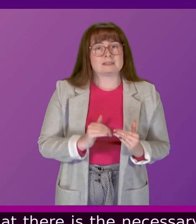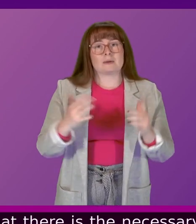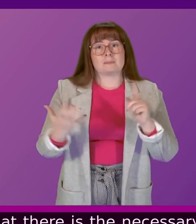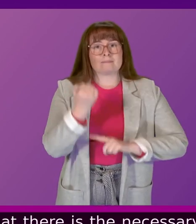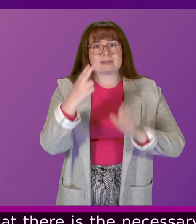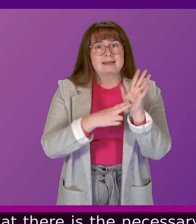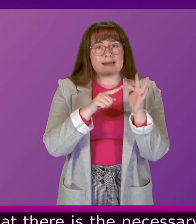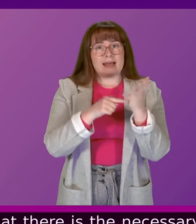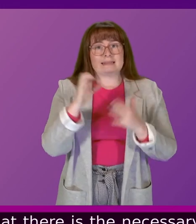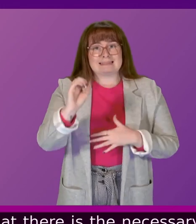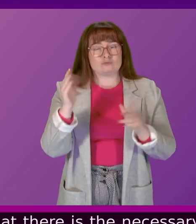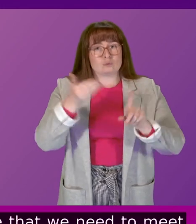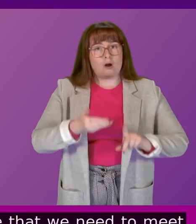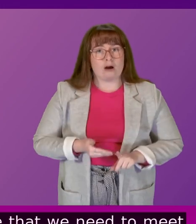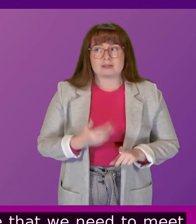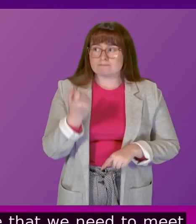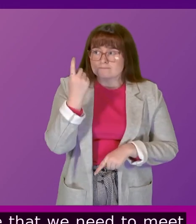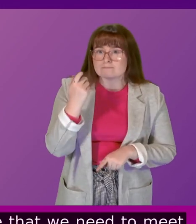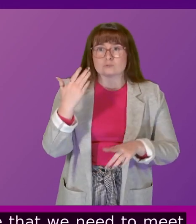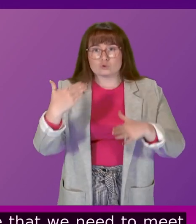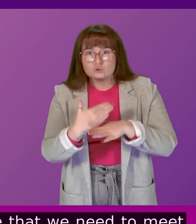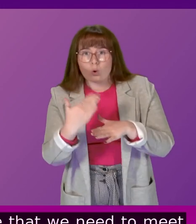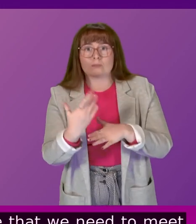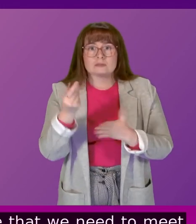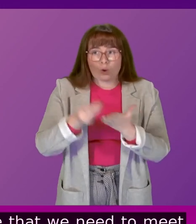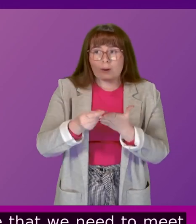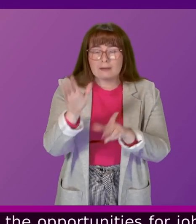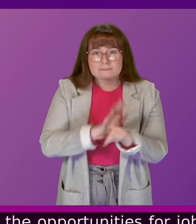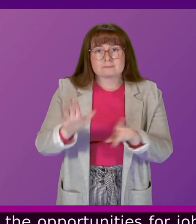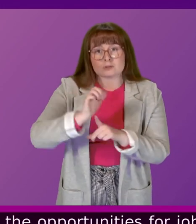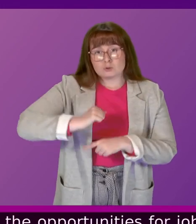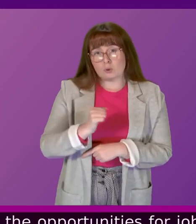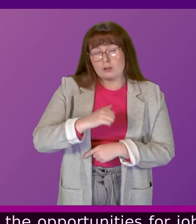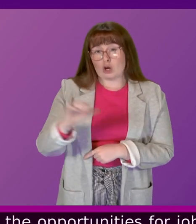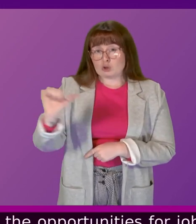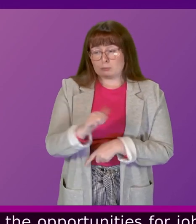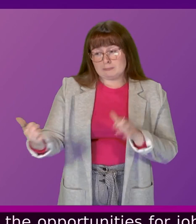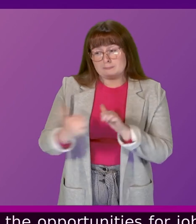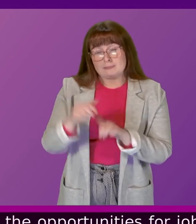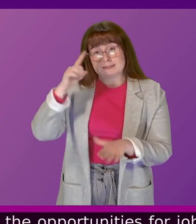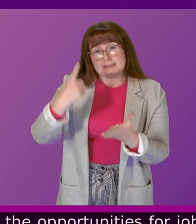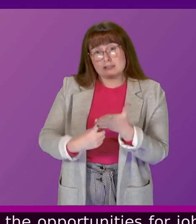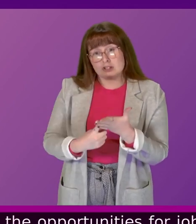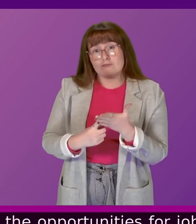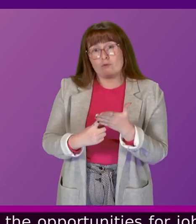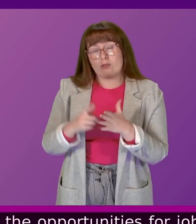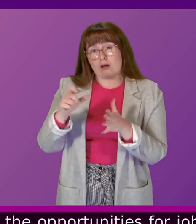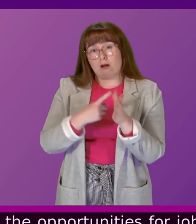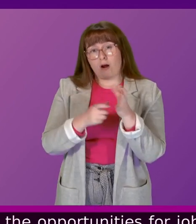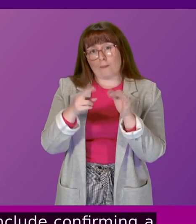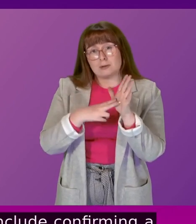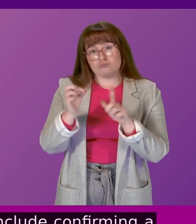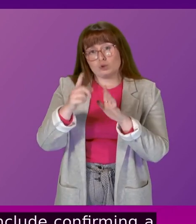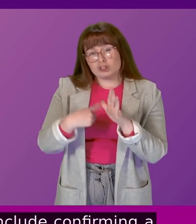targets and realise the opportunities for jobs and the economy. That should include confirming a decision on the ACORN carbon capture and storage